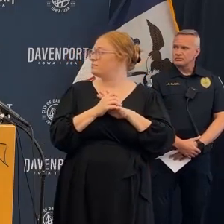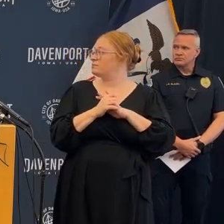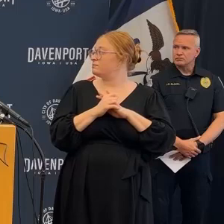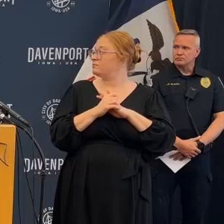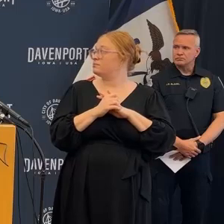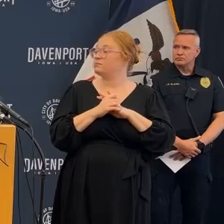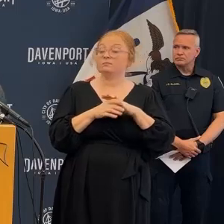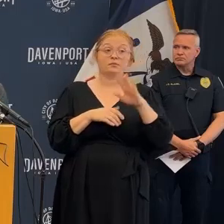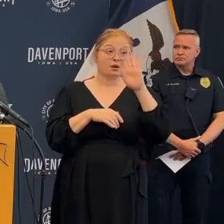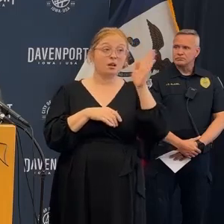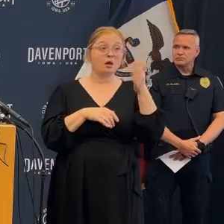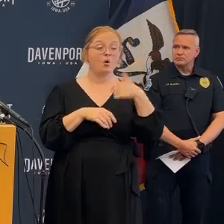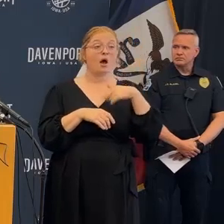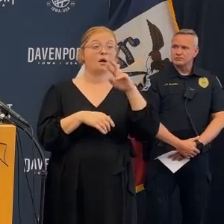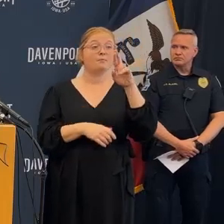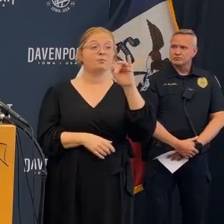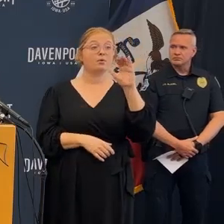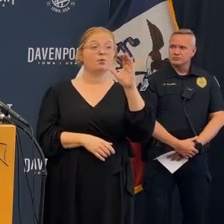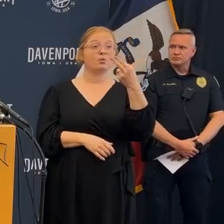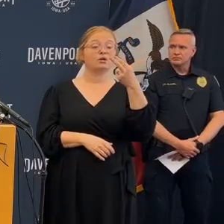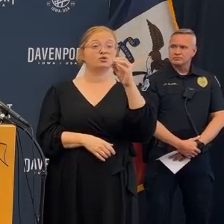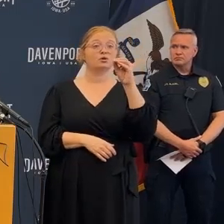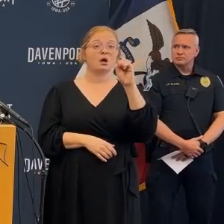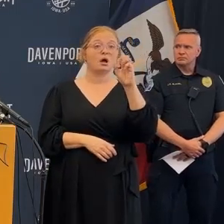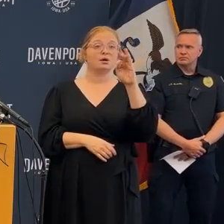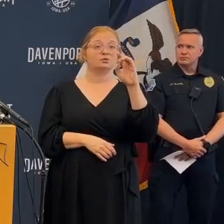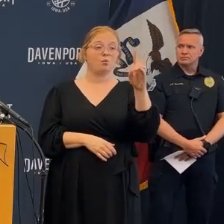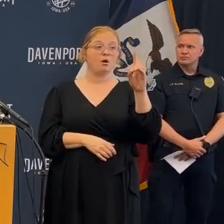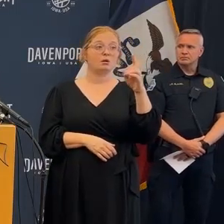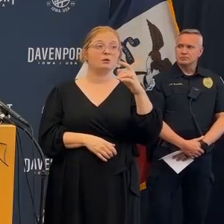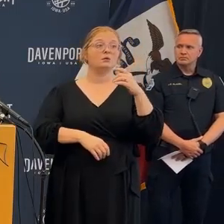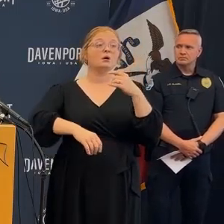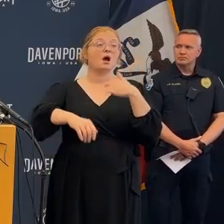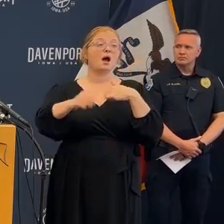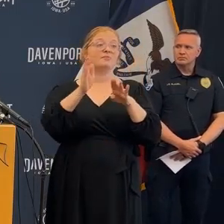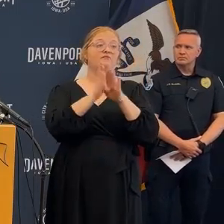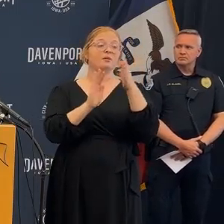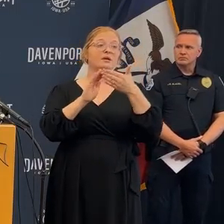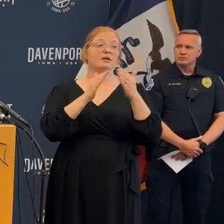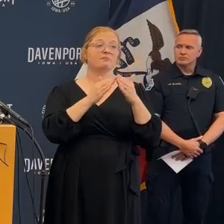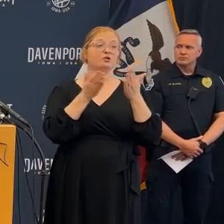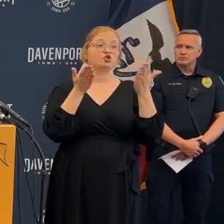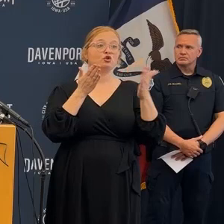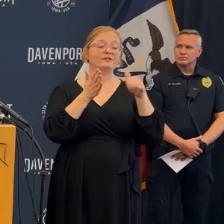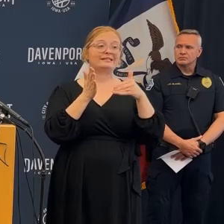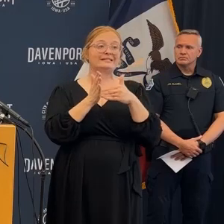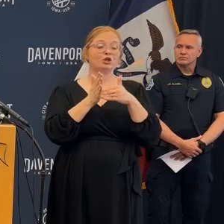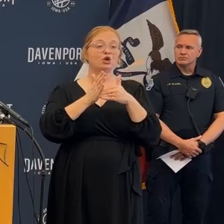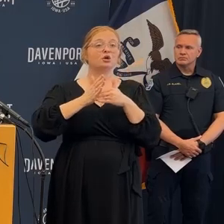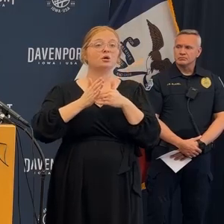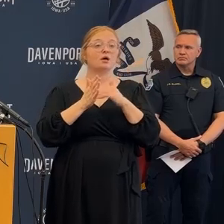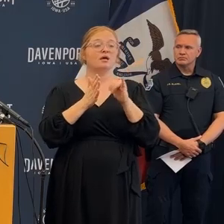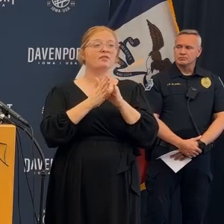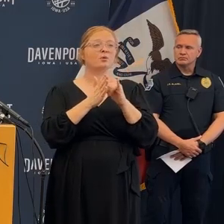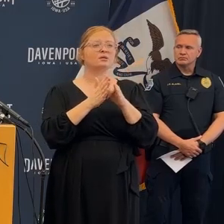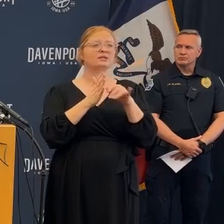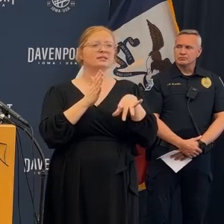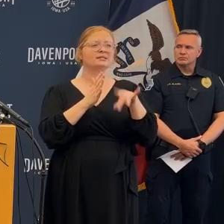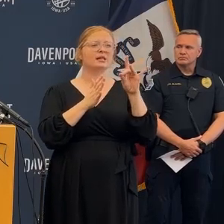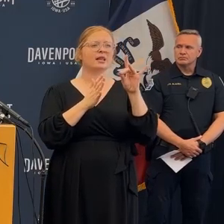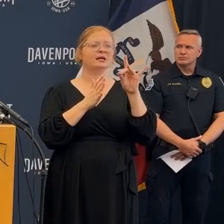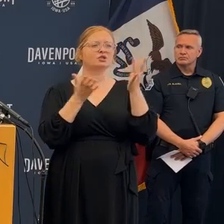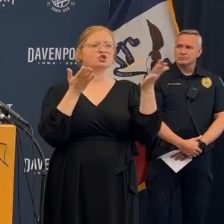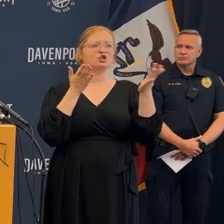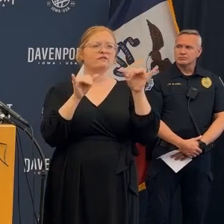report that the building owner provided to the city how long ago was that provided and will that what engineering provided that